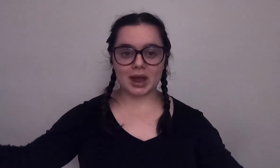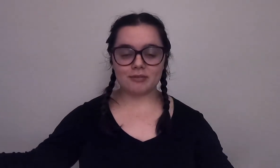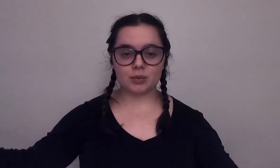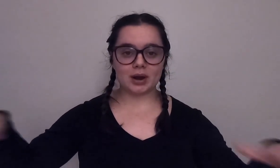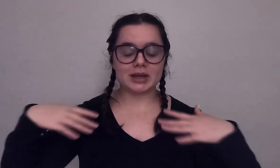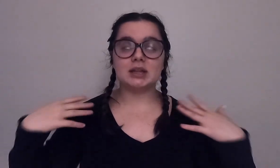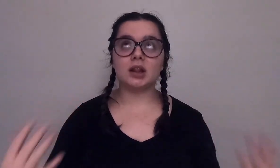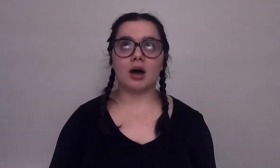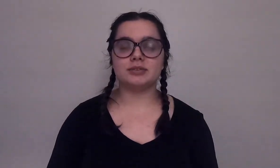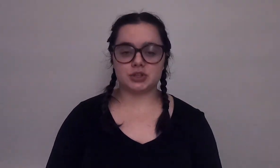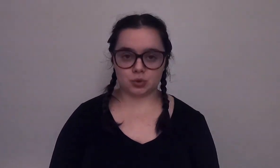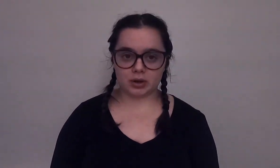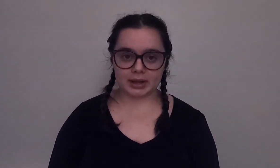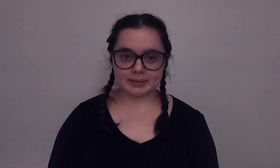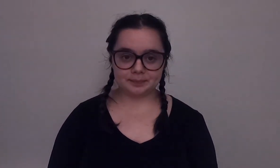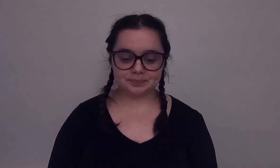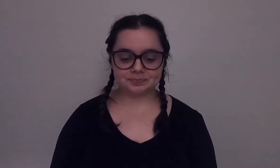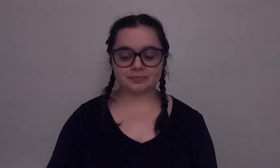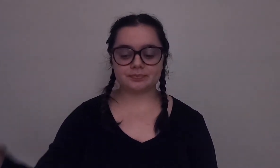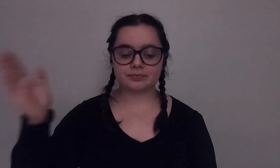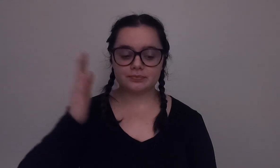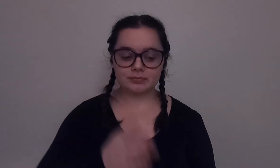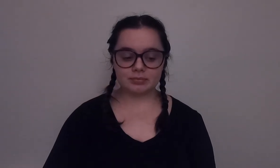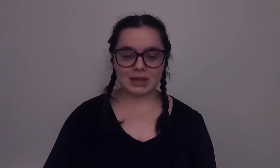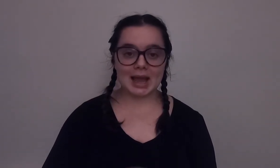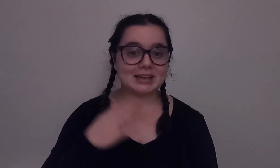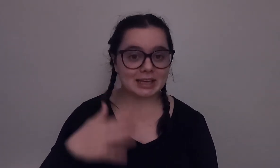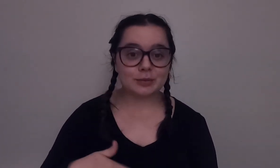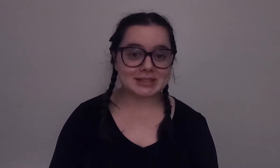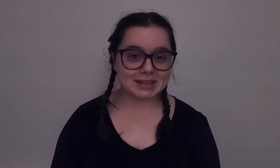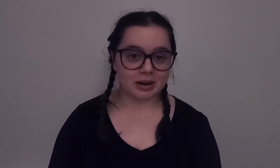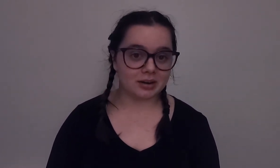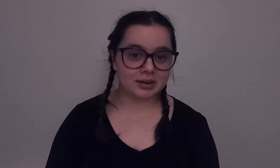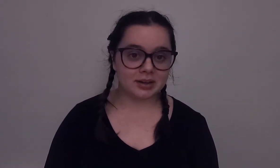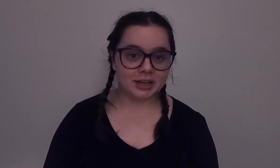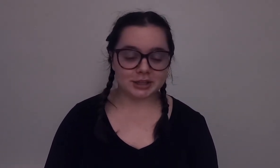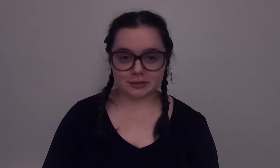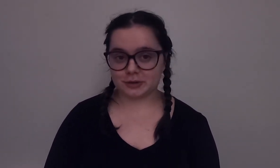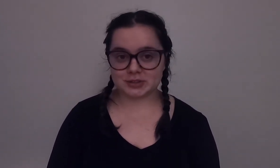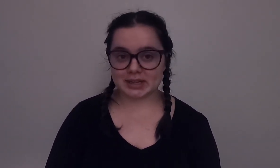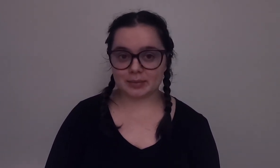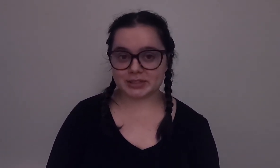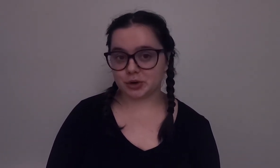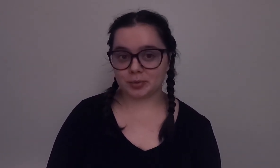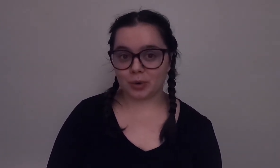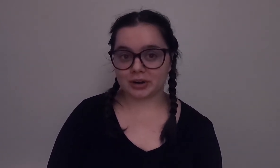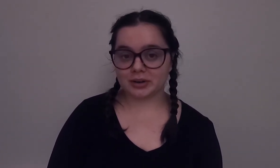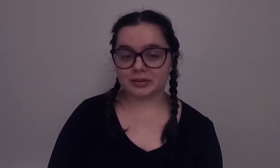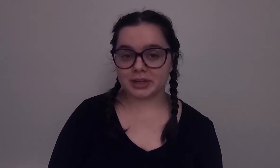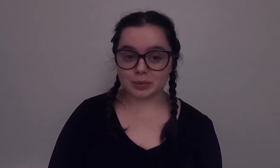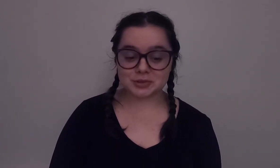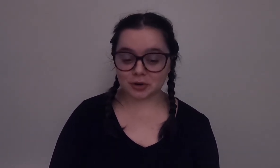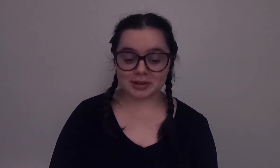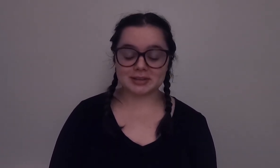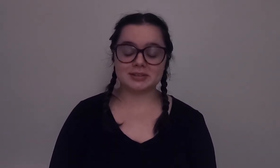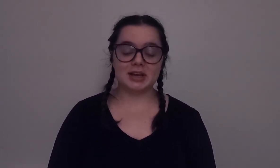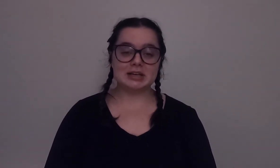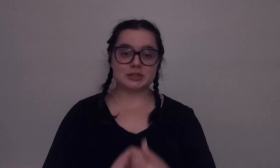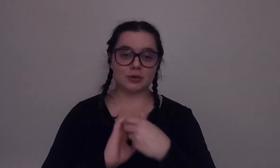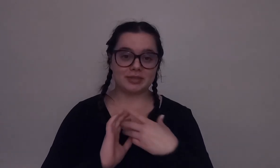everywhere he loves snorkeling and he was scared the first day that we did open water he was nervous so if